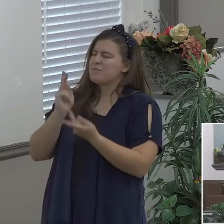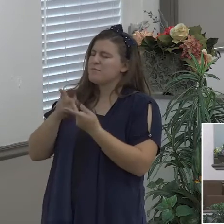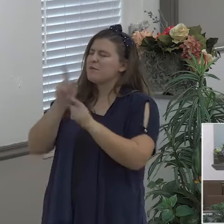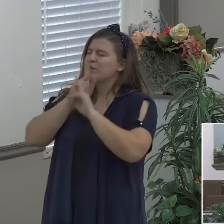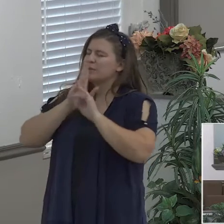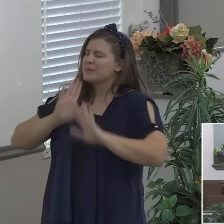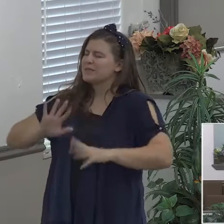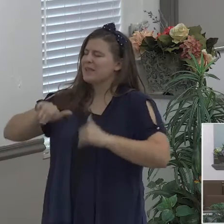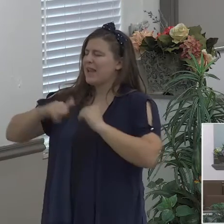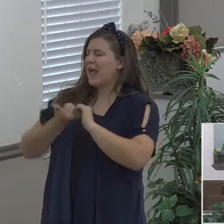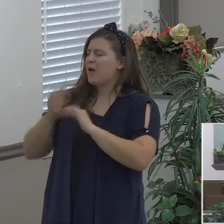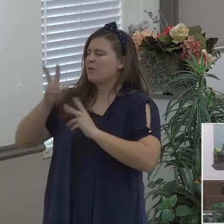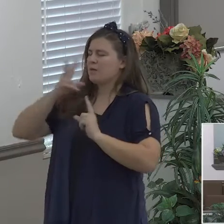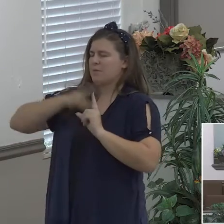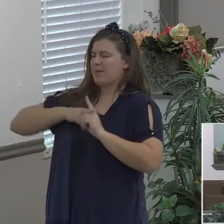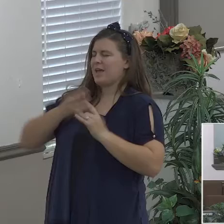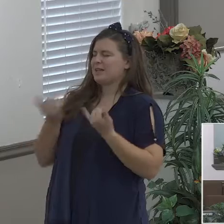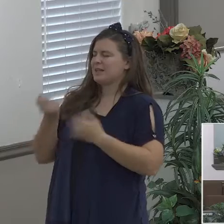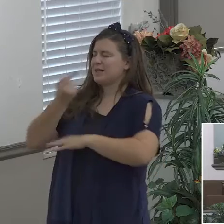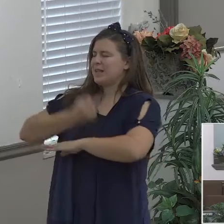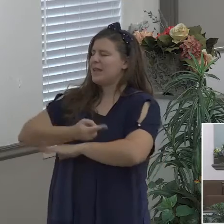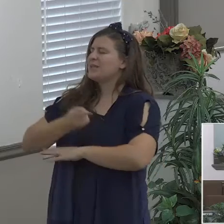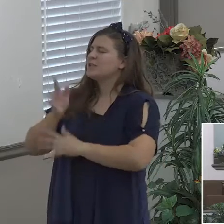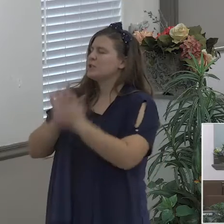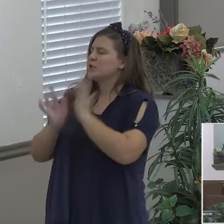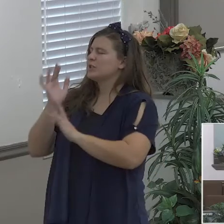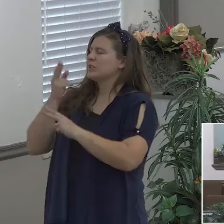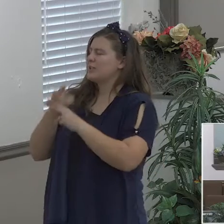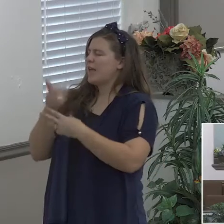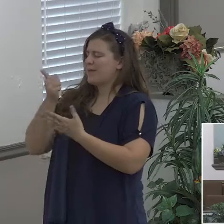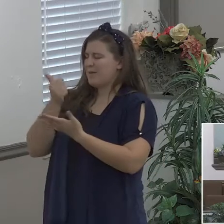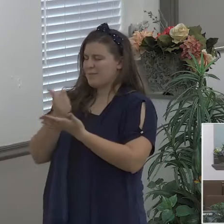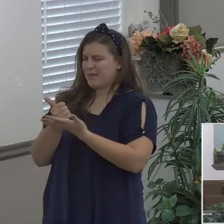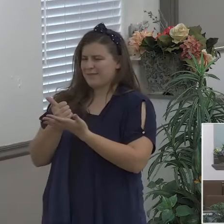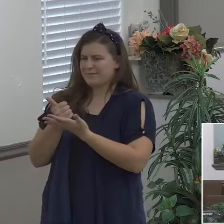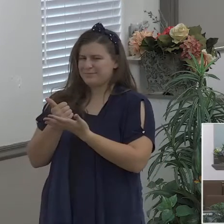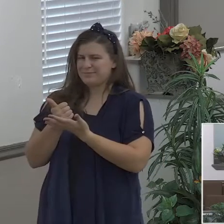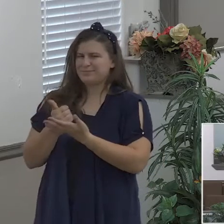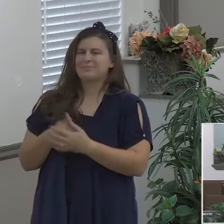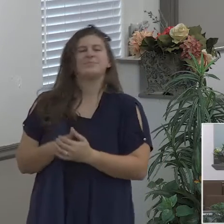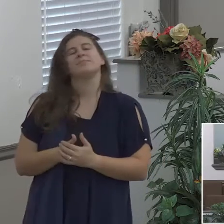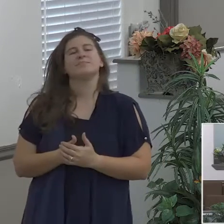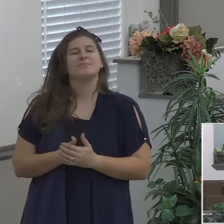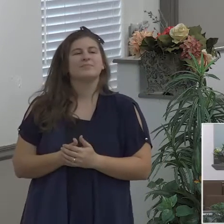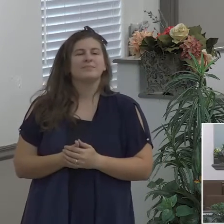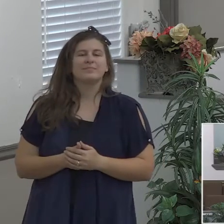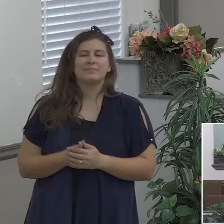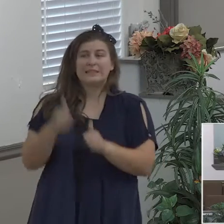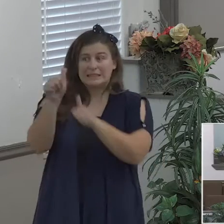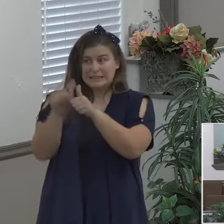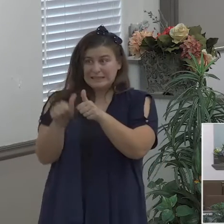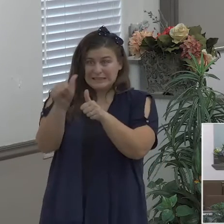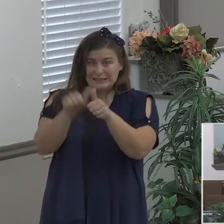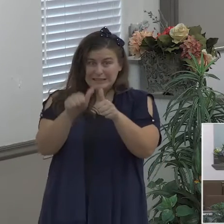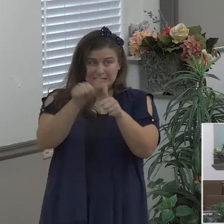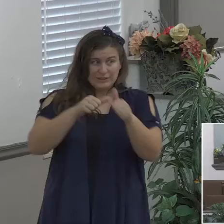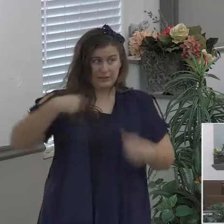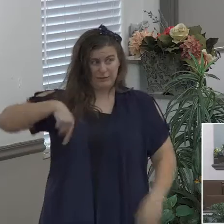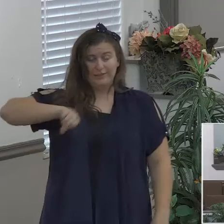you know every single one of us go through times where